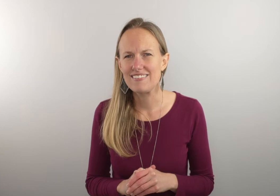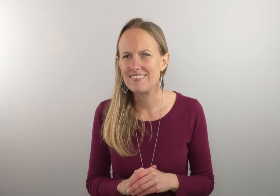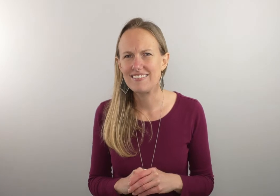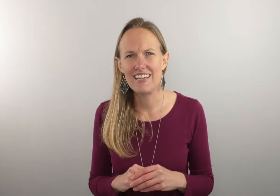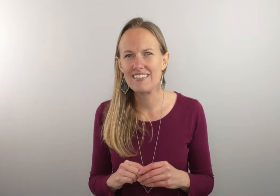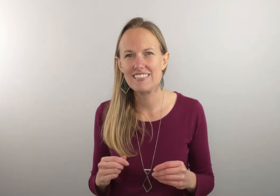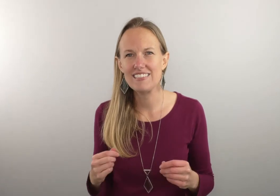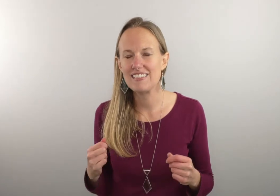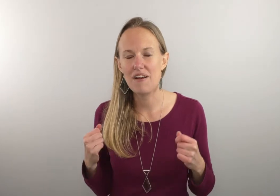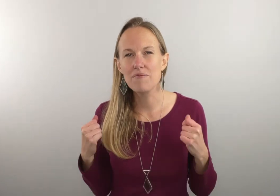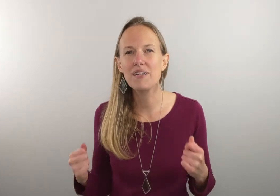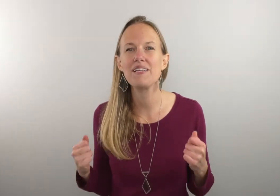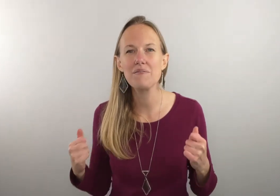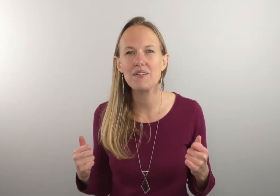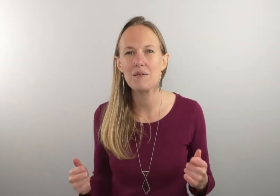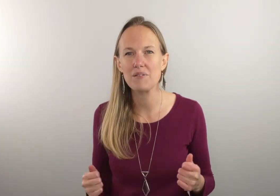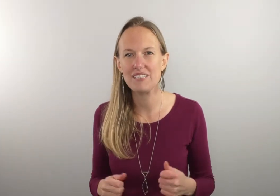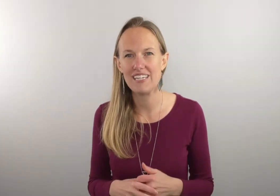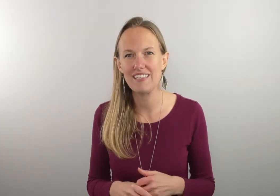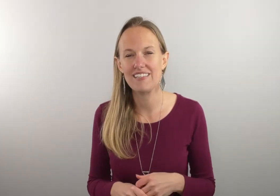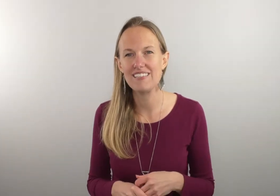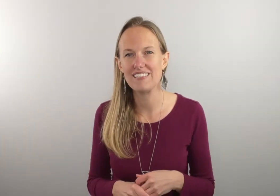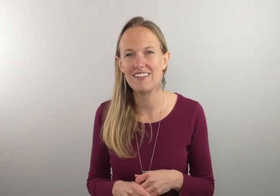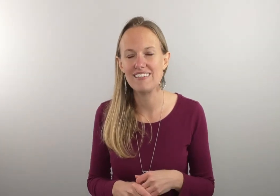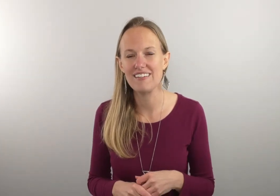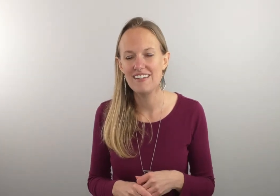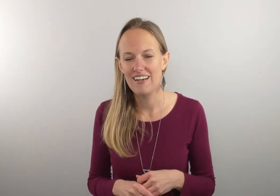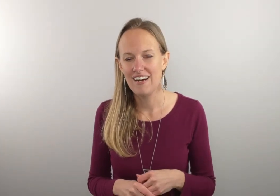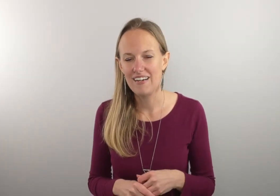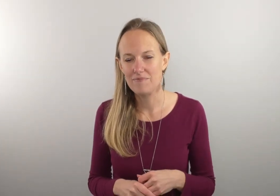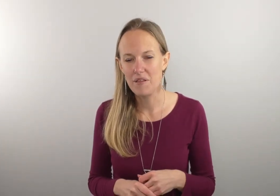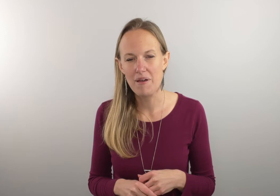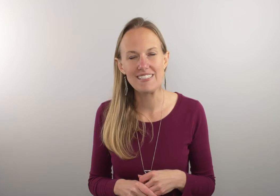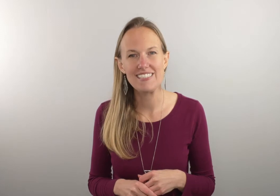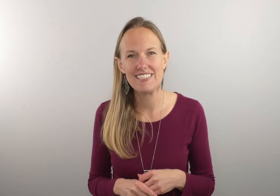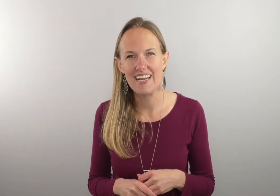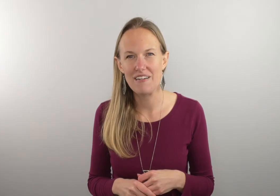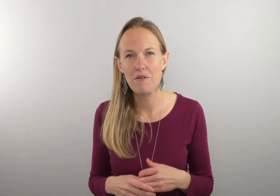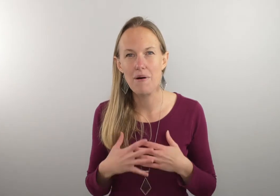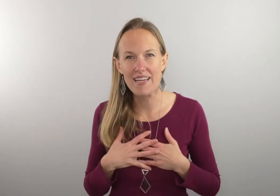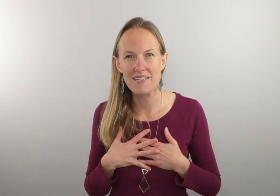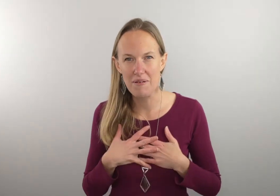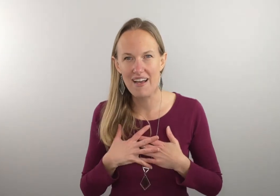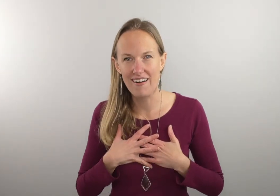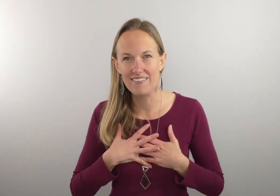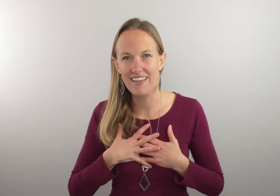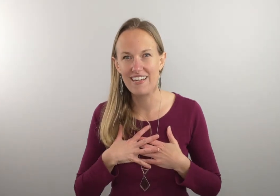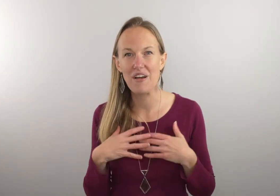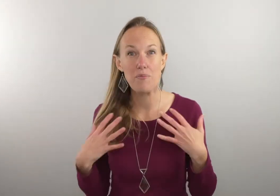that I just I really really appreciate that this song the message that it reminded me of and I hope it